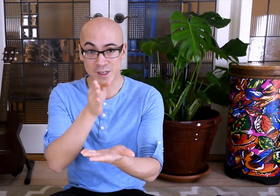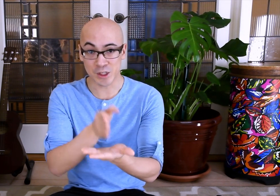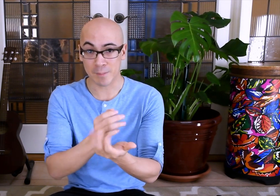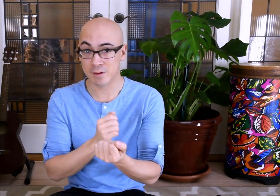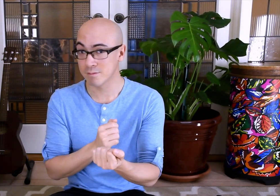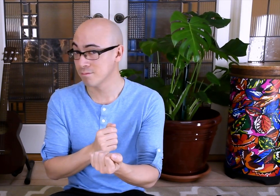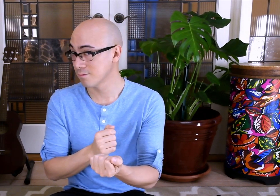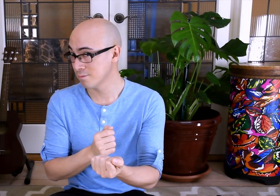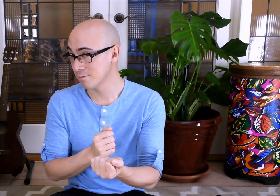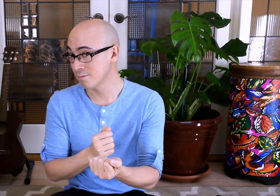chop.